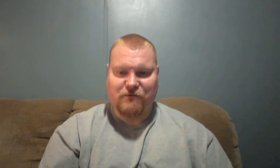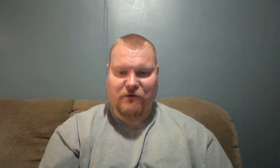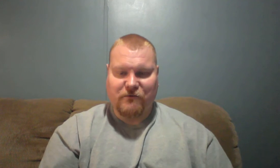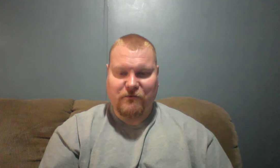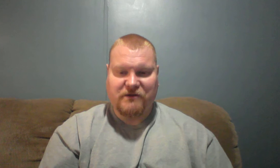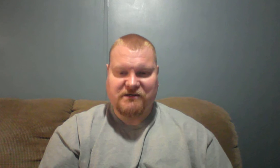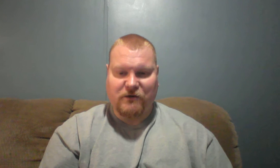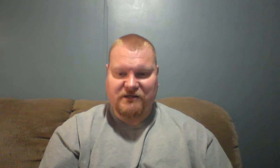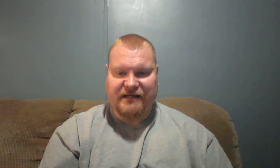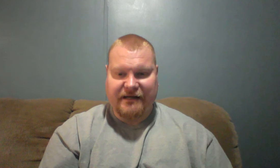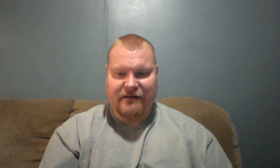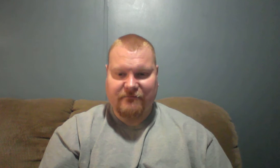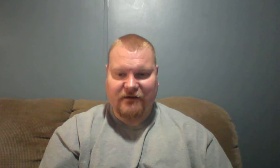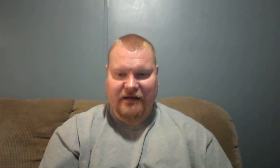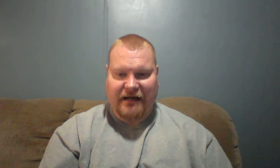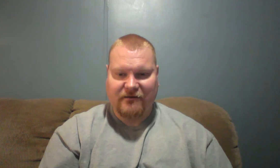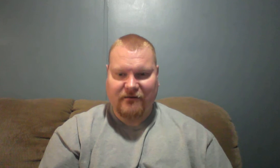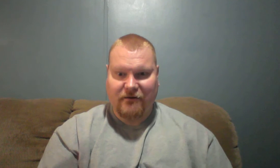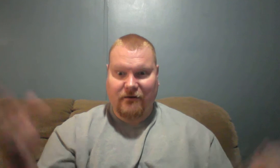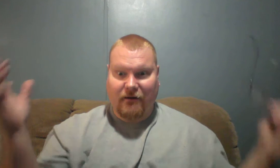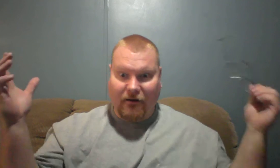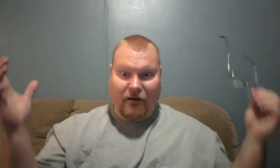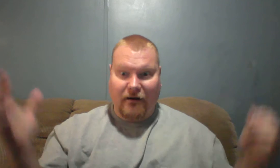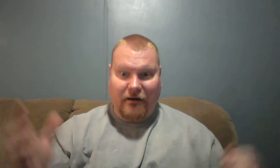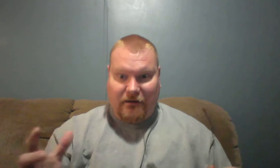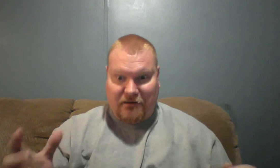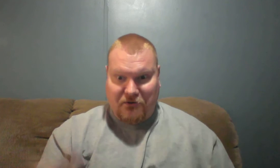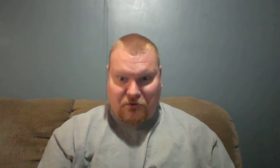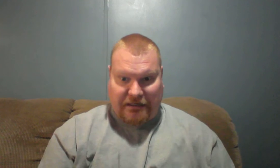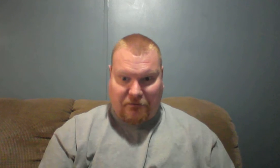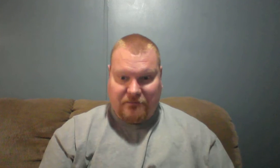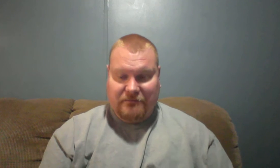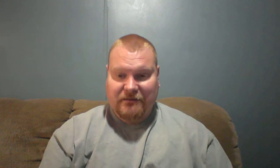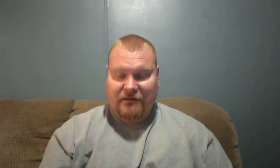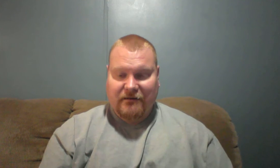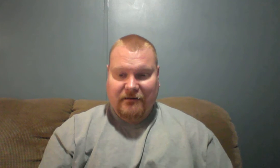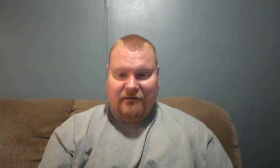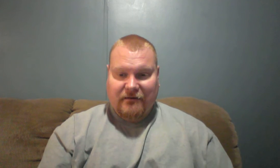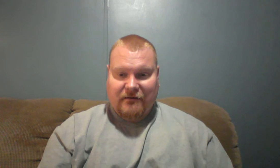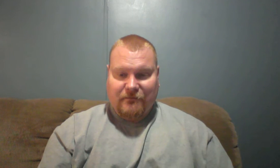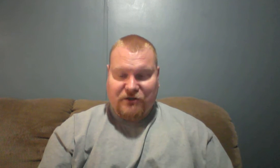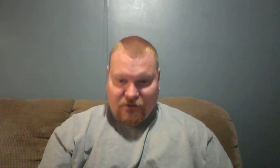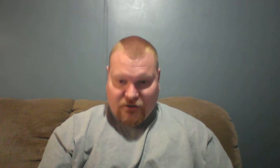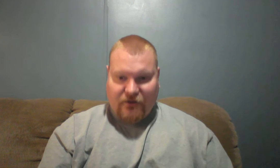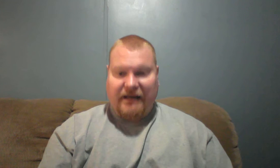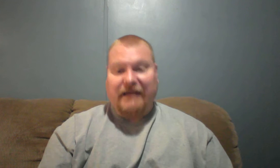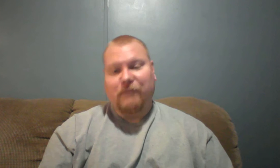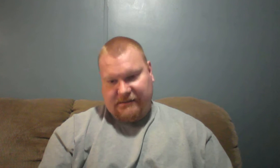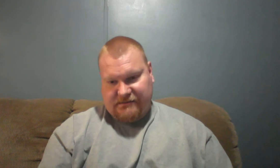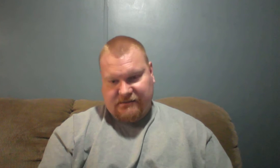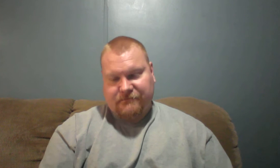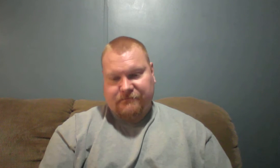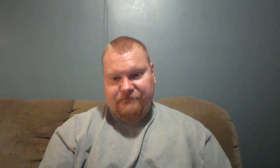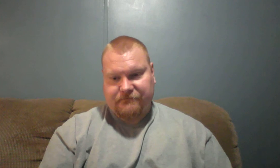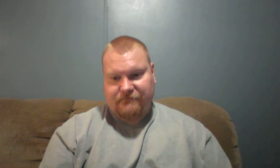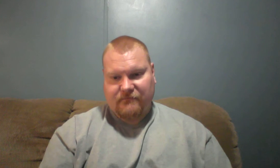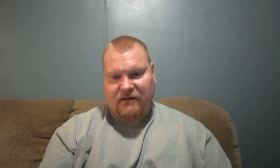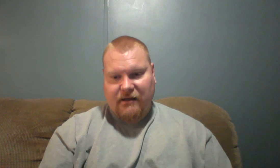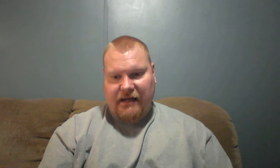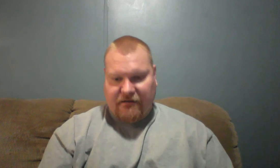what's needed tonight. here, Lord help. But you do it and He blesses. And I feel